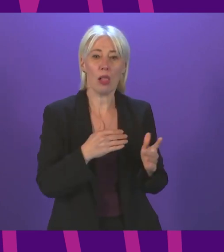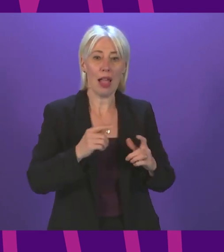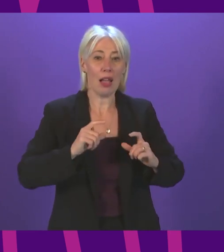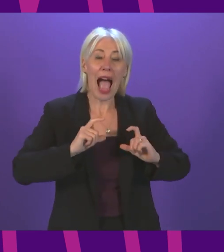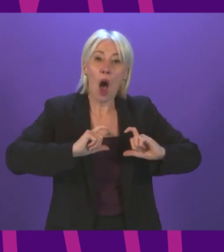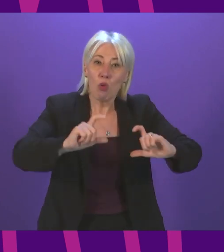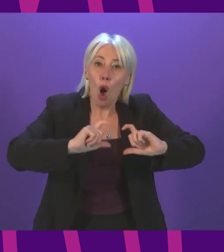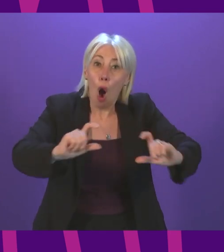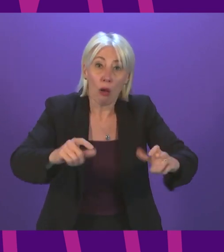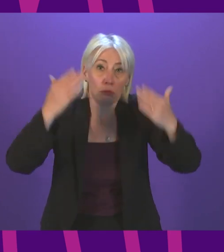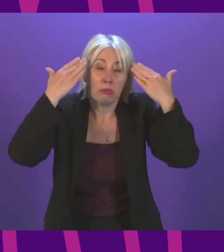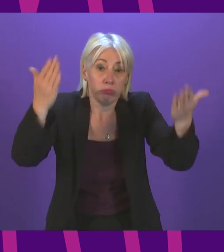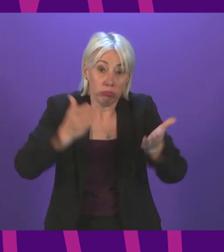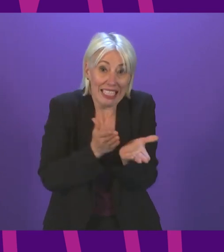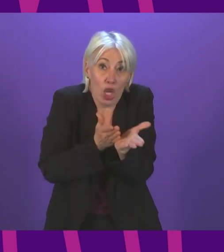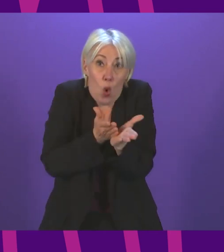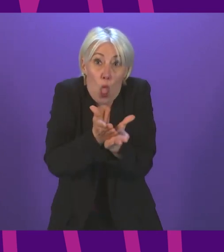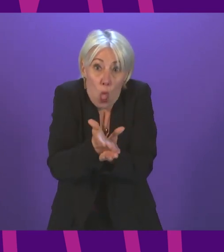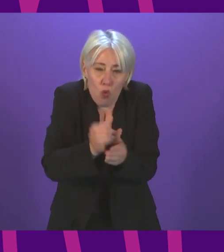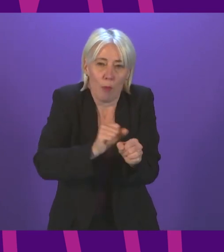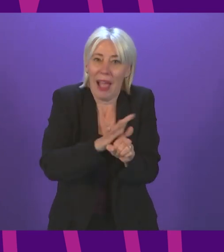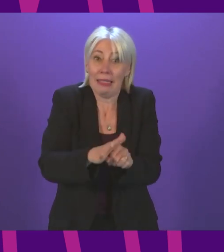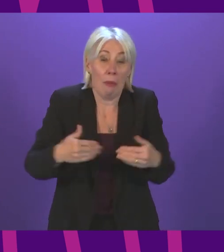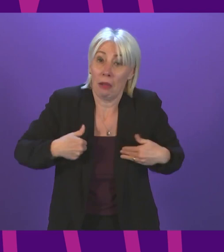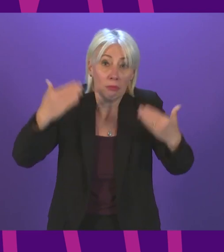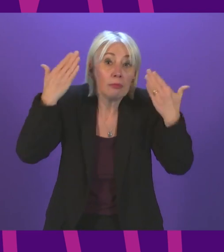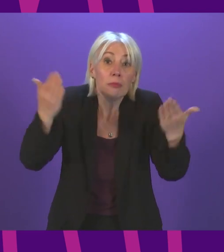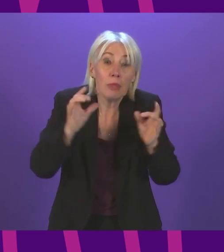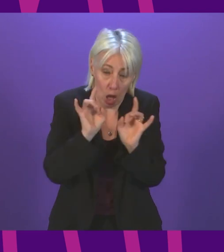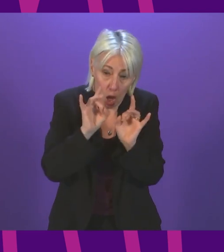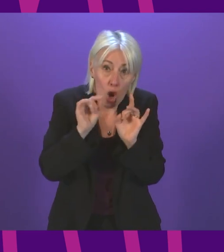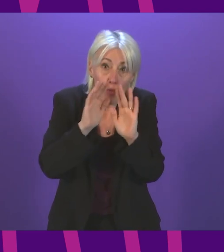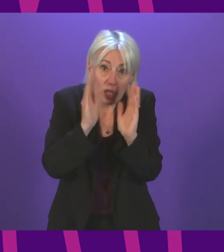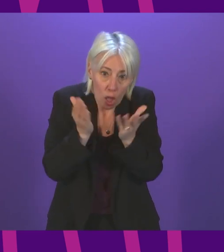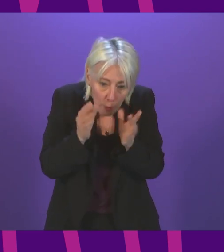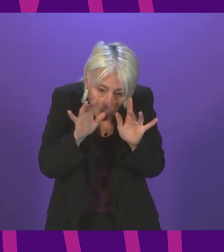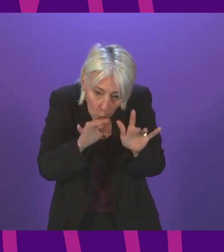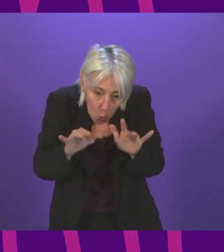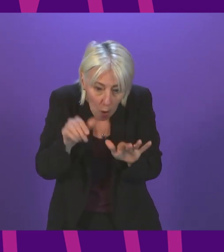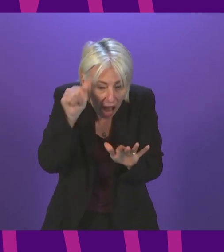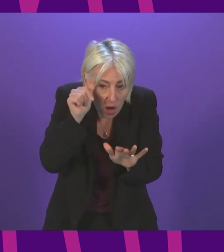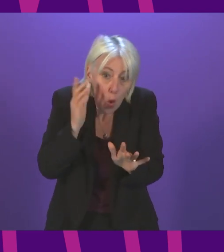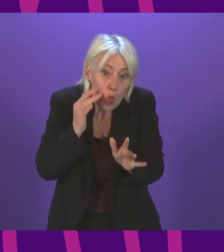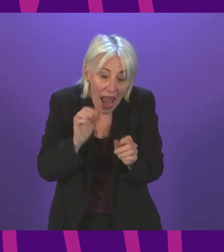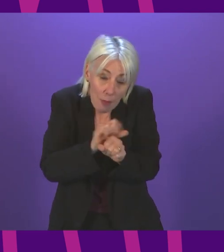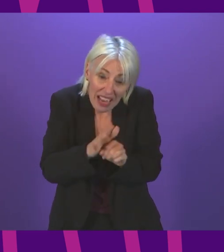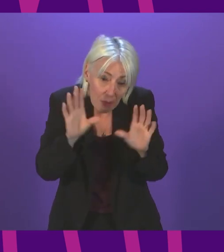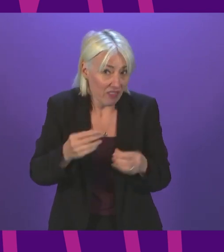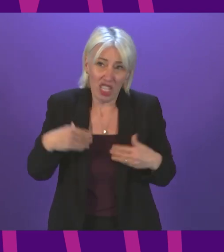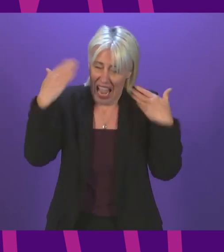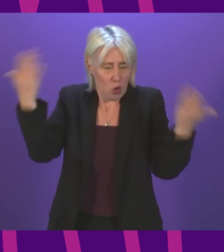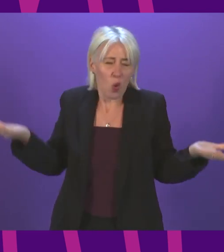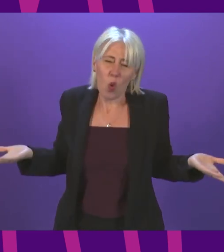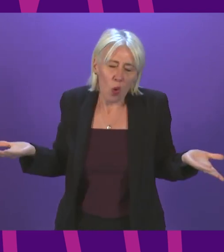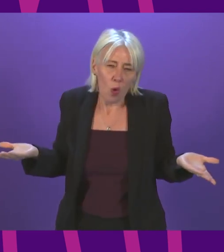still in the midst of that pandemic. I'm afraid I do not have the crystal ball. Our life would all be made easier if it was. But what this government will do